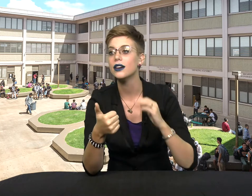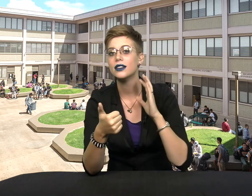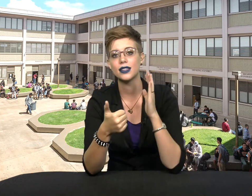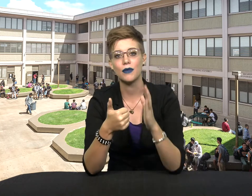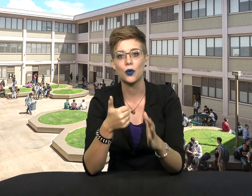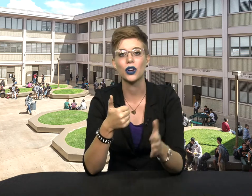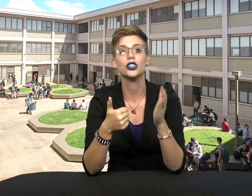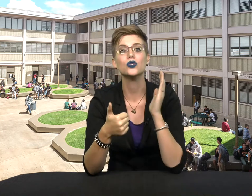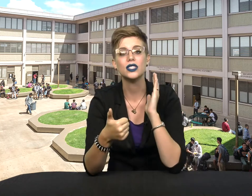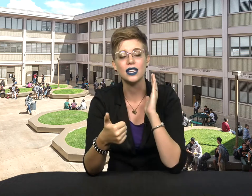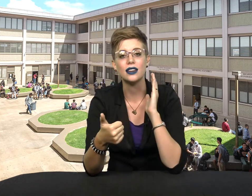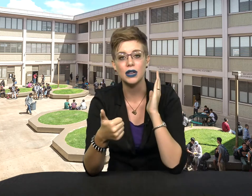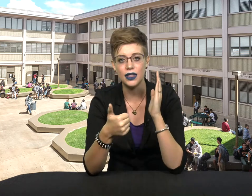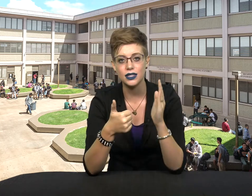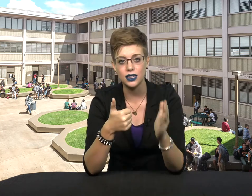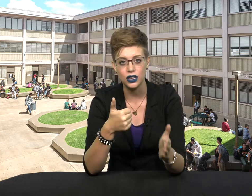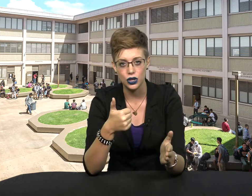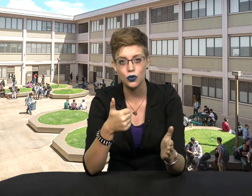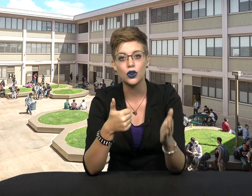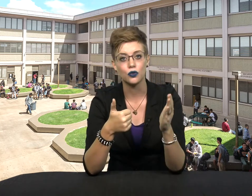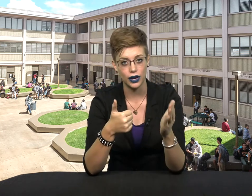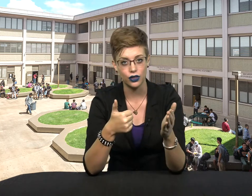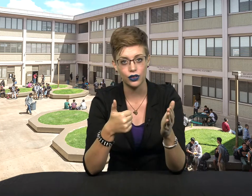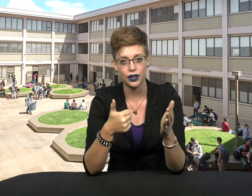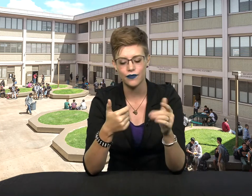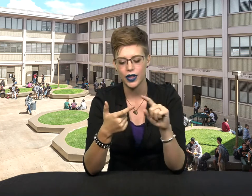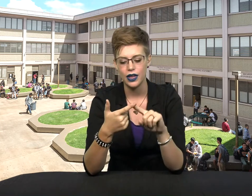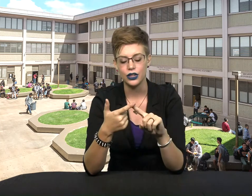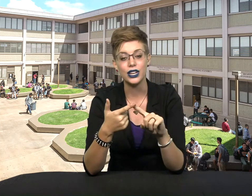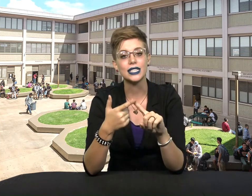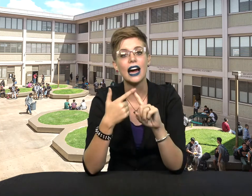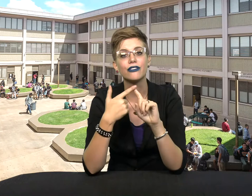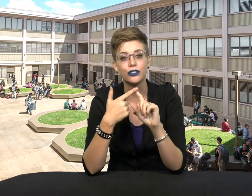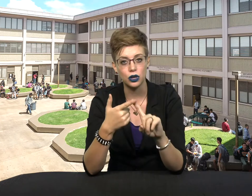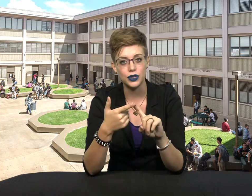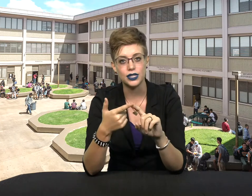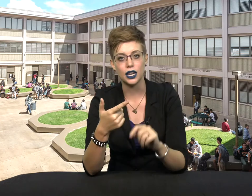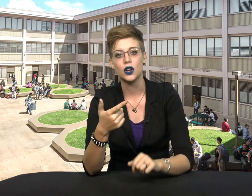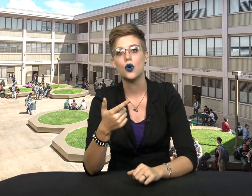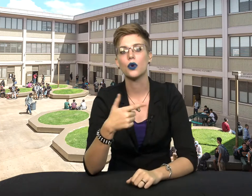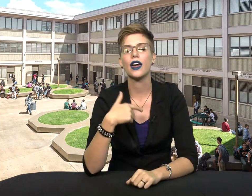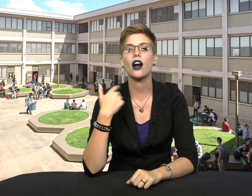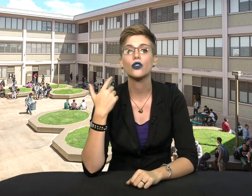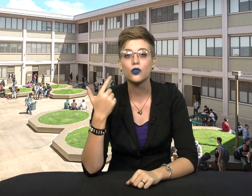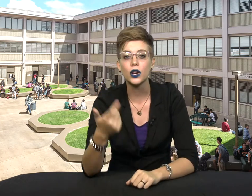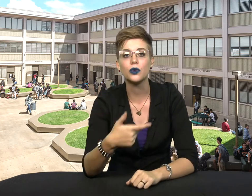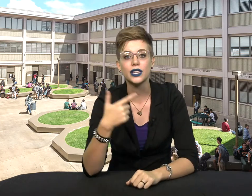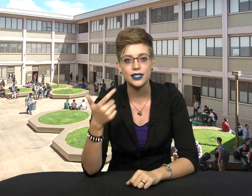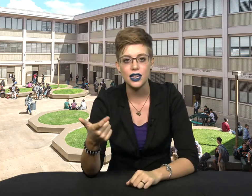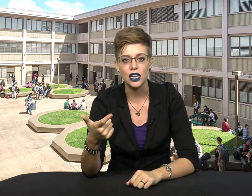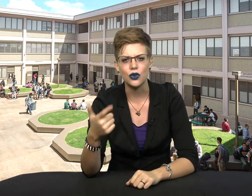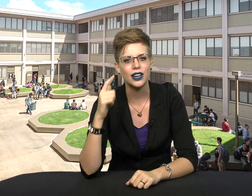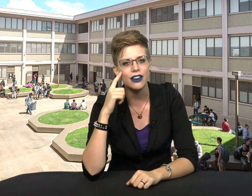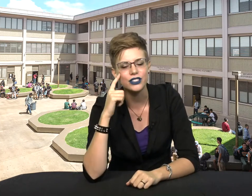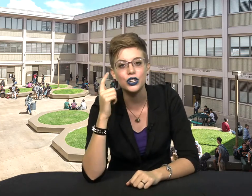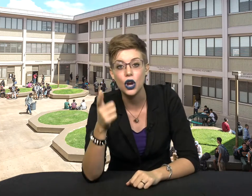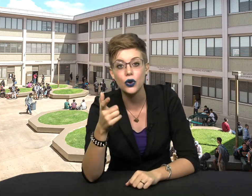something where you see them and they see you regularly. You need to have frequency where they are frequently seeing you, enough to know your